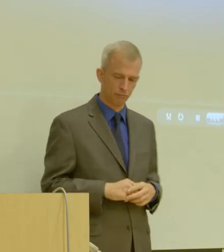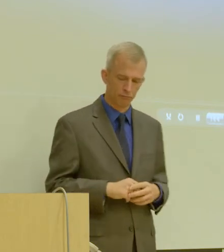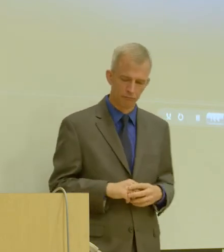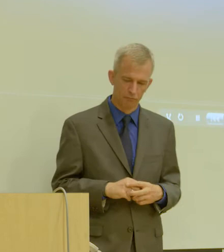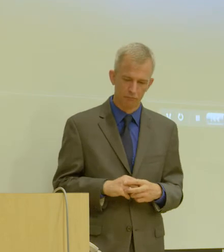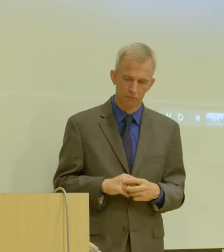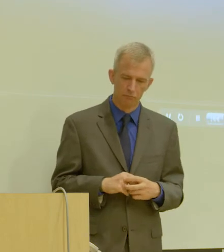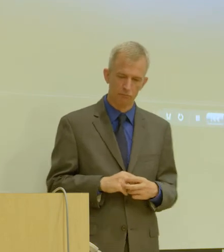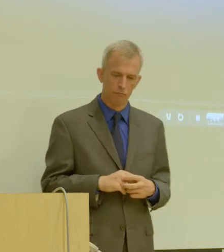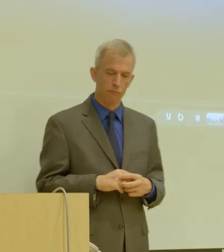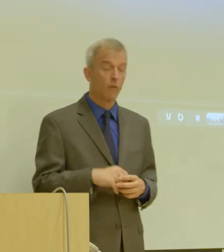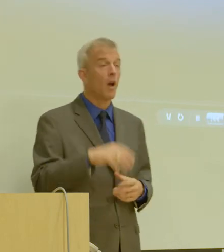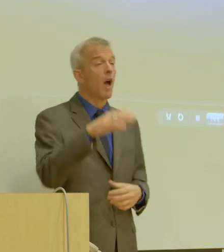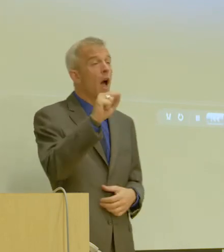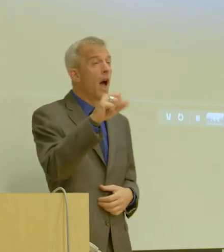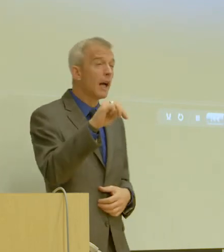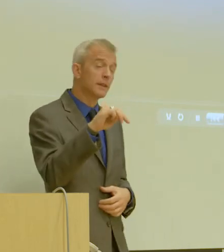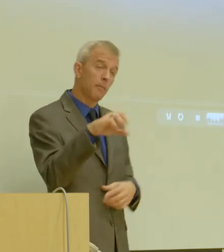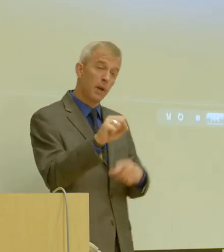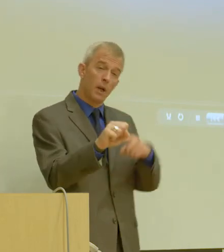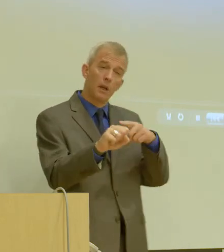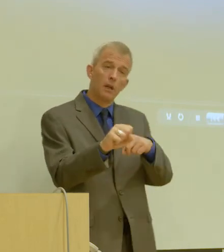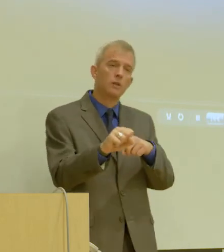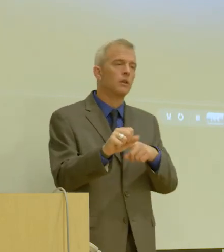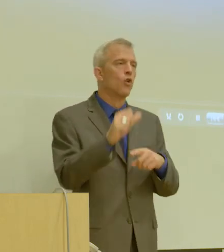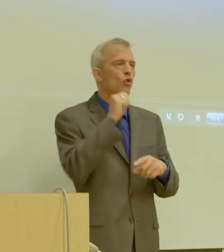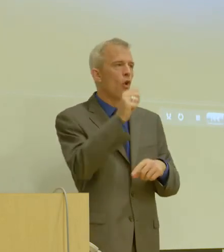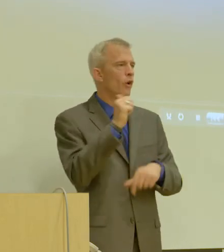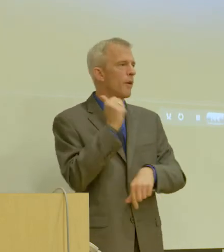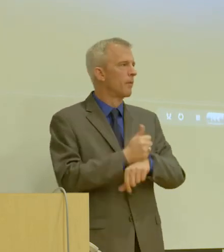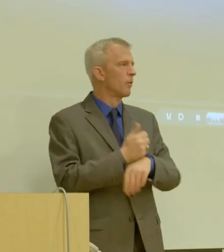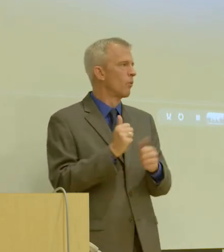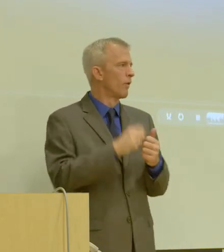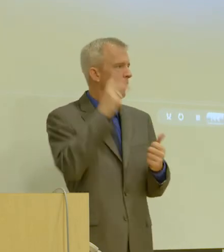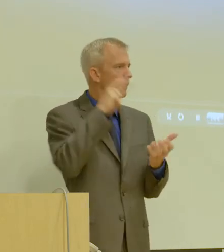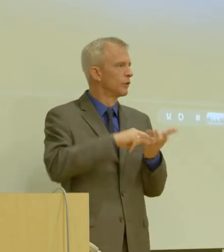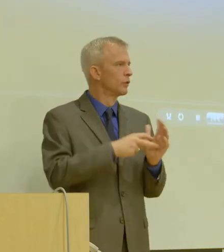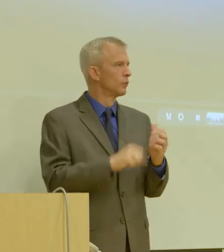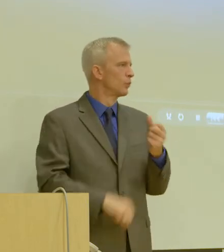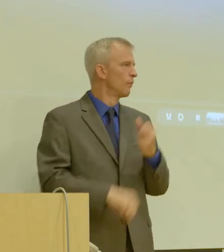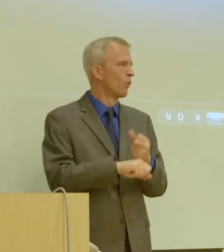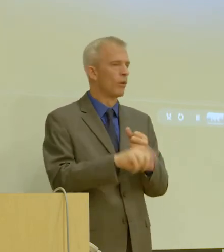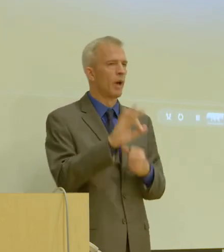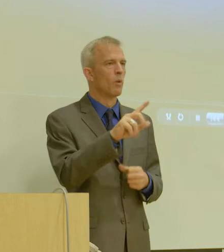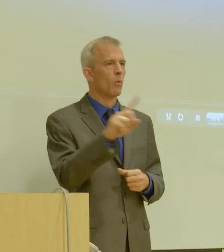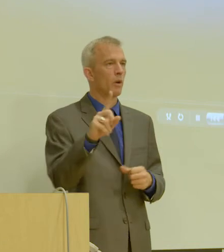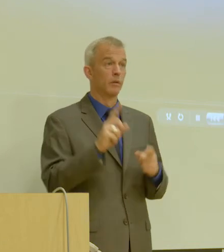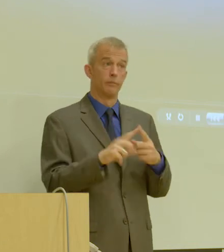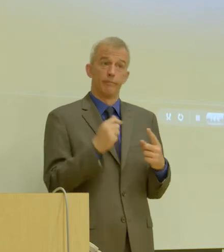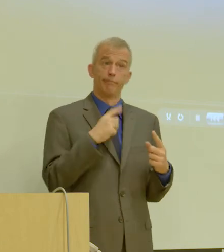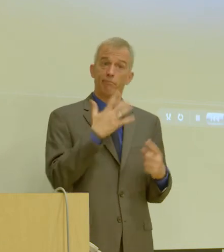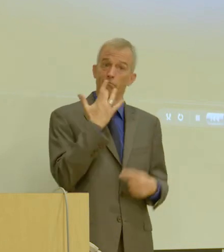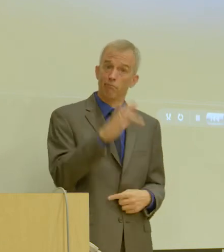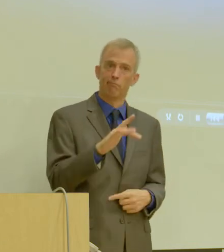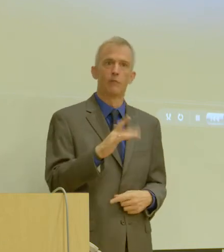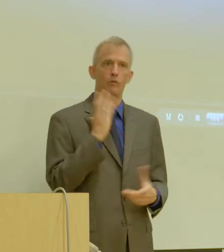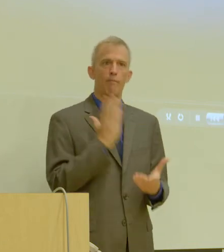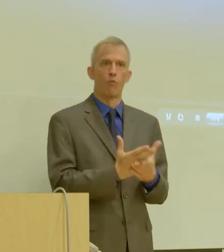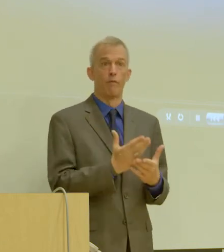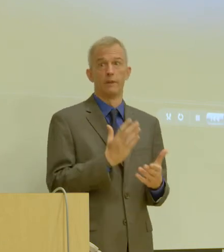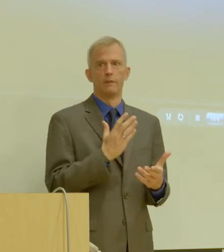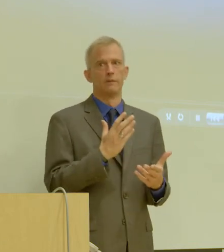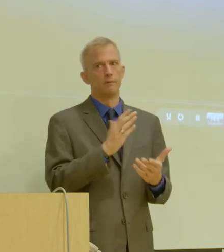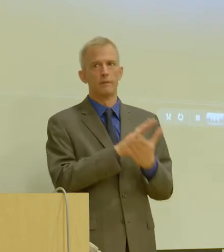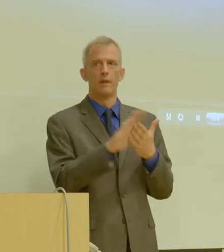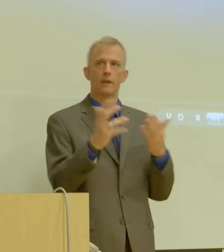SMS was not implemented with the intent to be able to support 911, but fortunately it's proving to be a really nice fit.